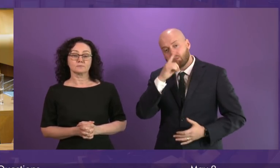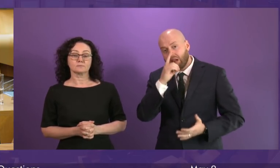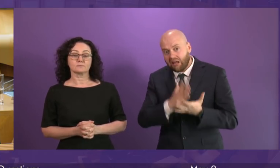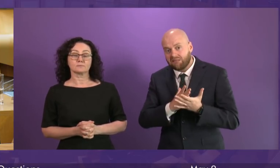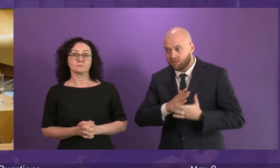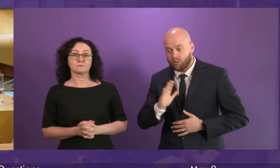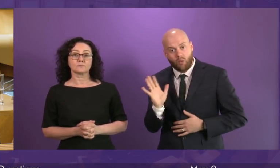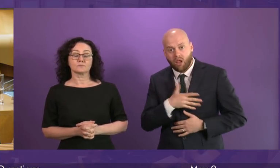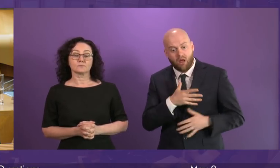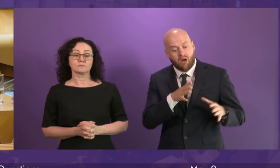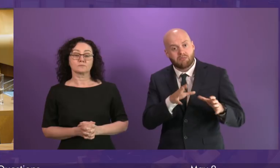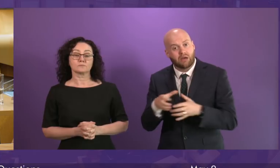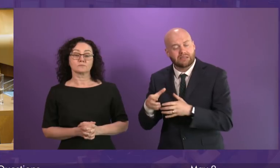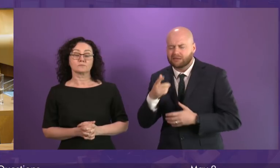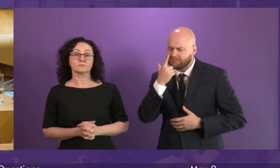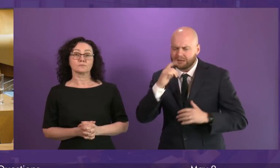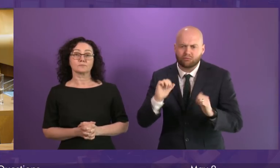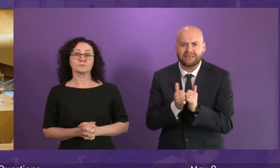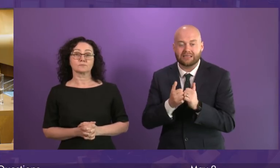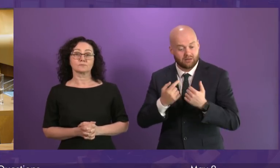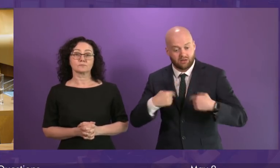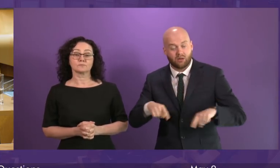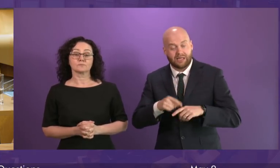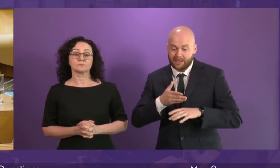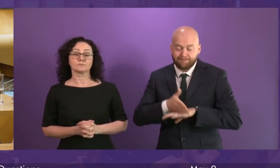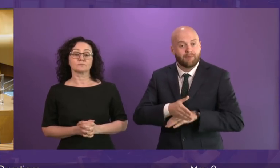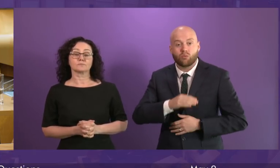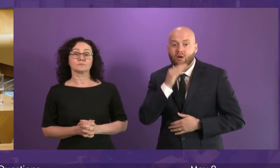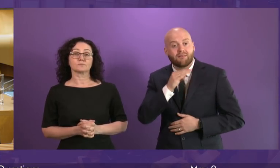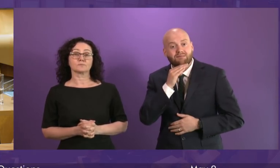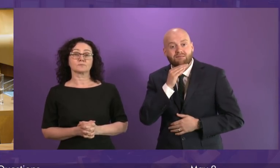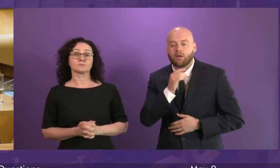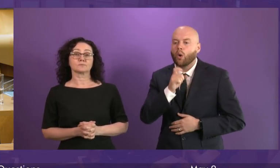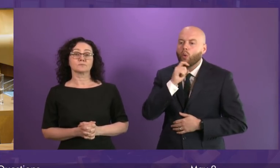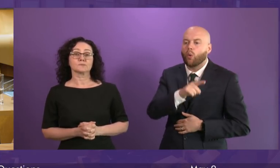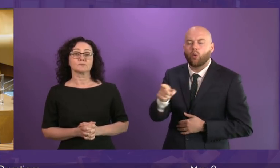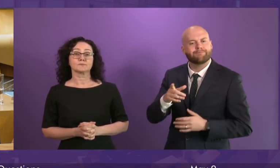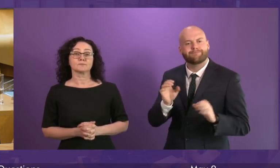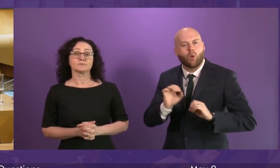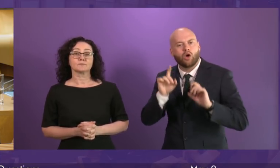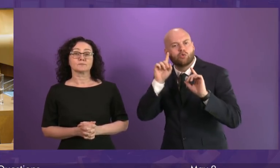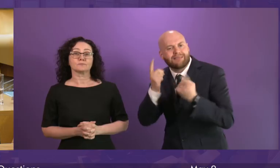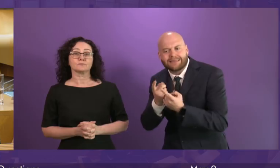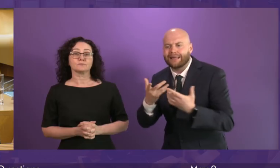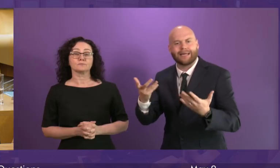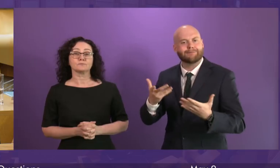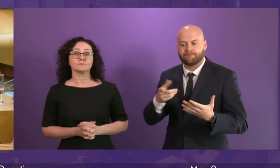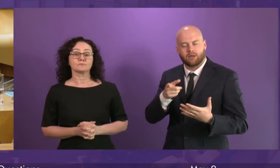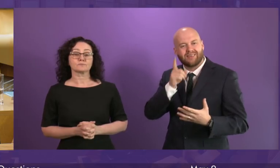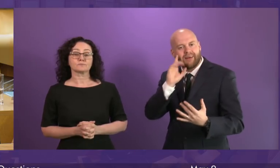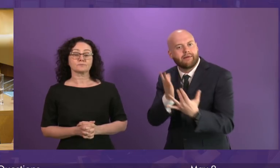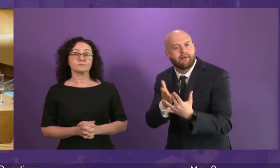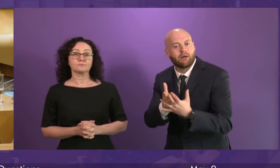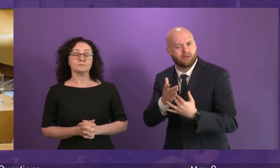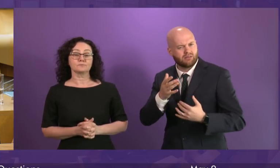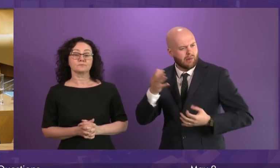all agree that we're not doing nearly enough for young people who don't go to university. And that politicians of all stripes need to up our game in